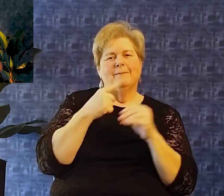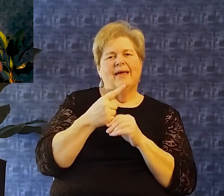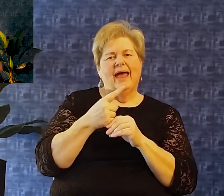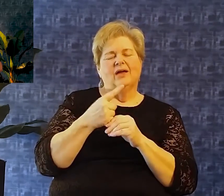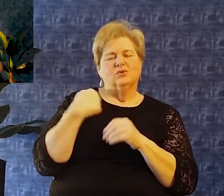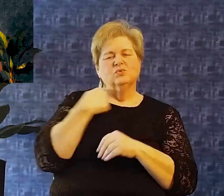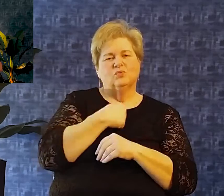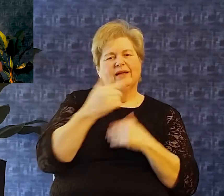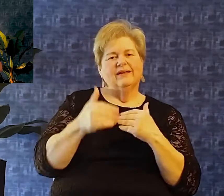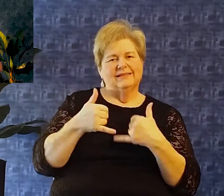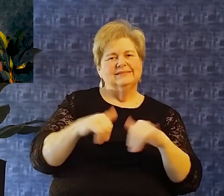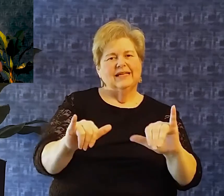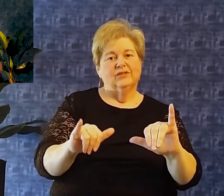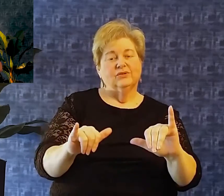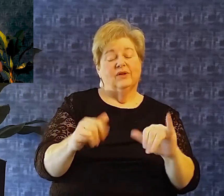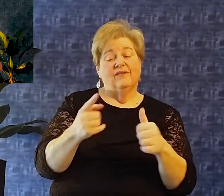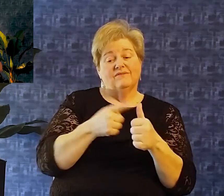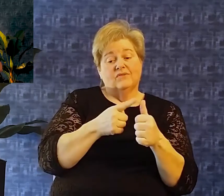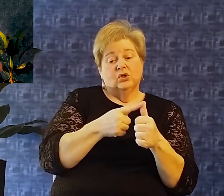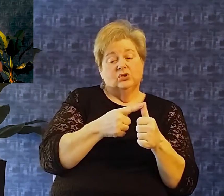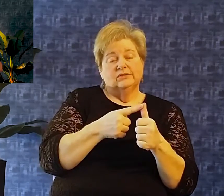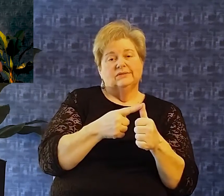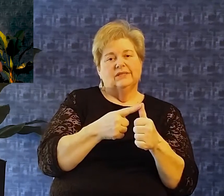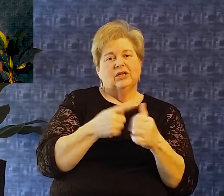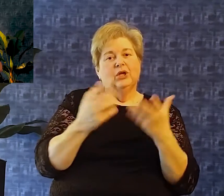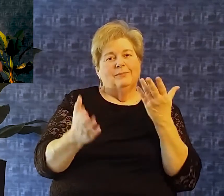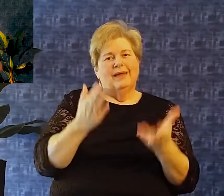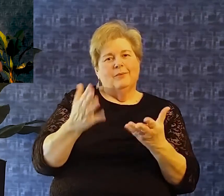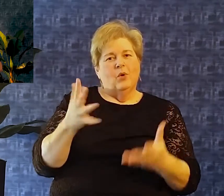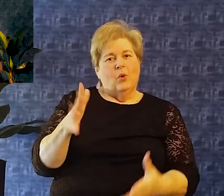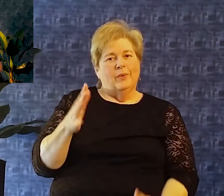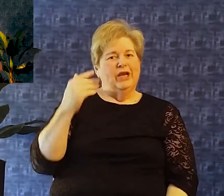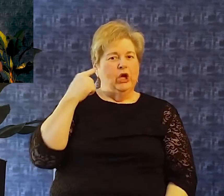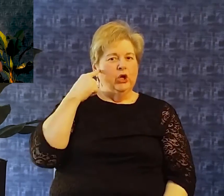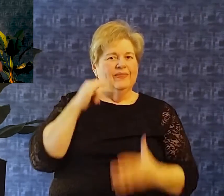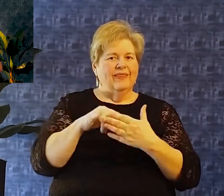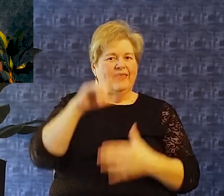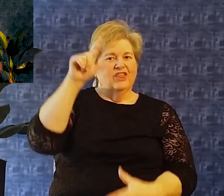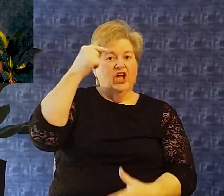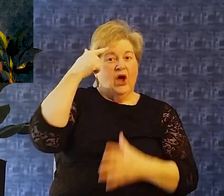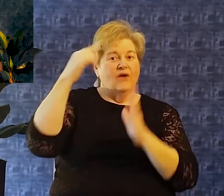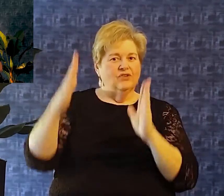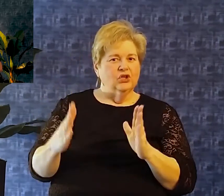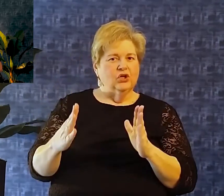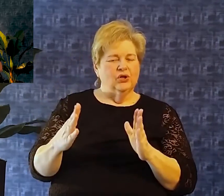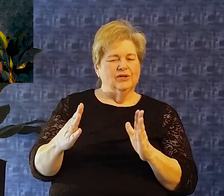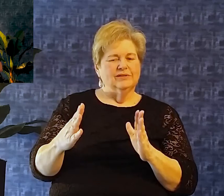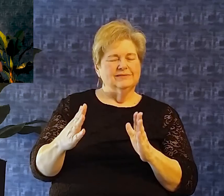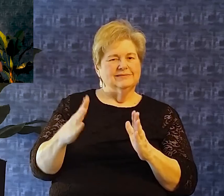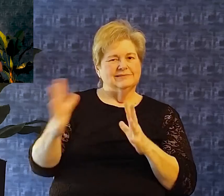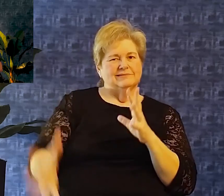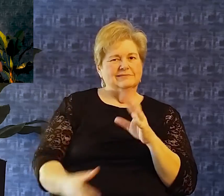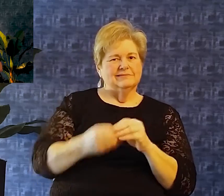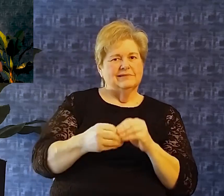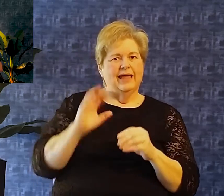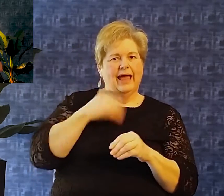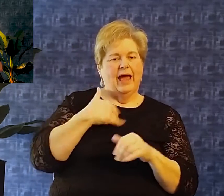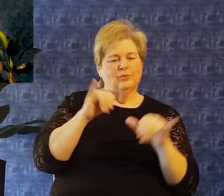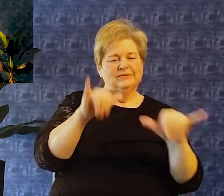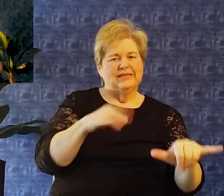the governor has extended our stay at home order until may the 8th And so we will continue to monitor that and and as we move through